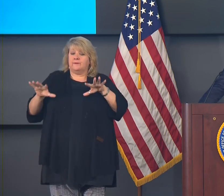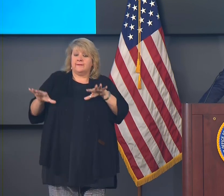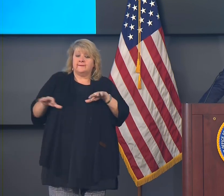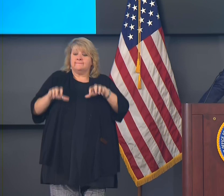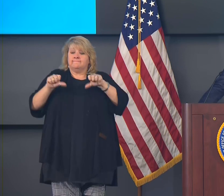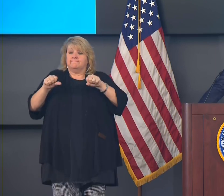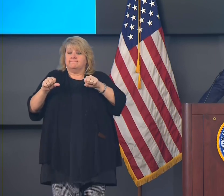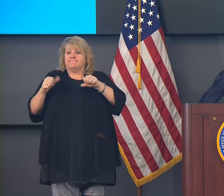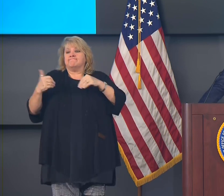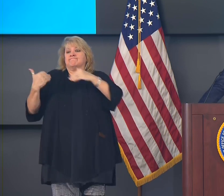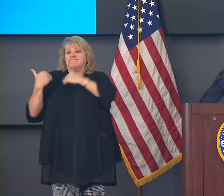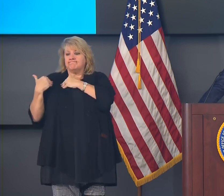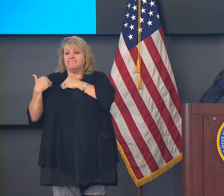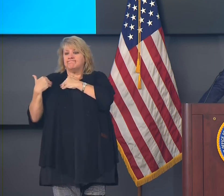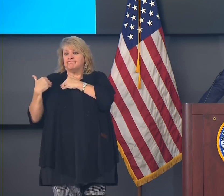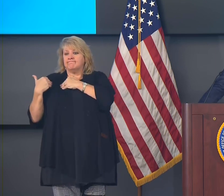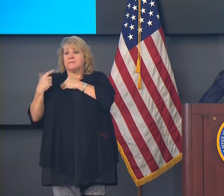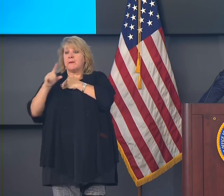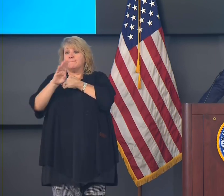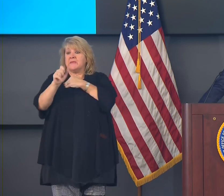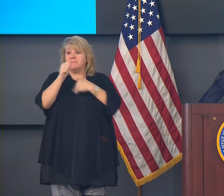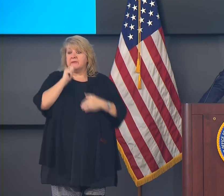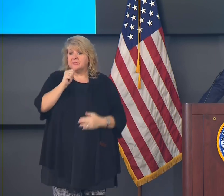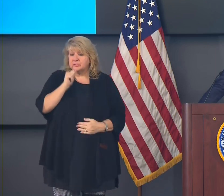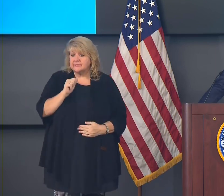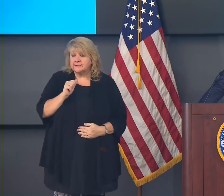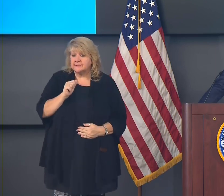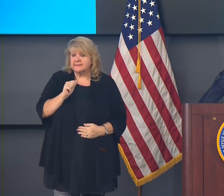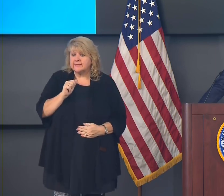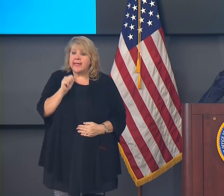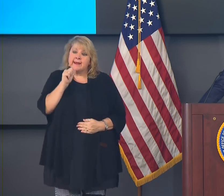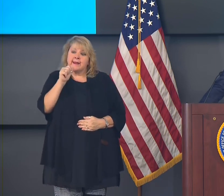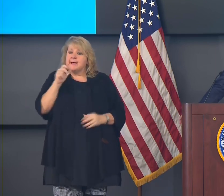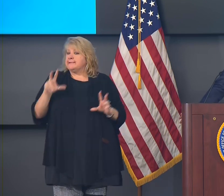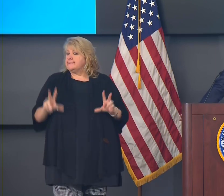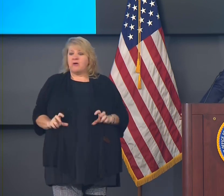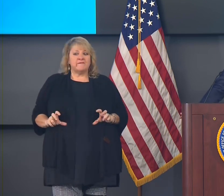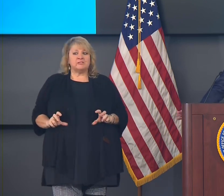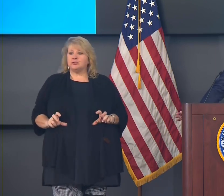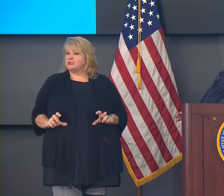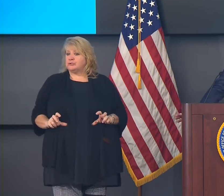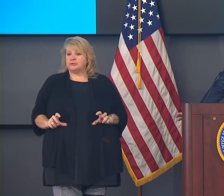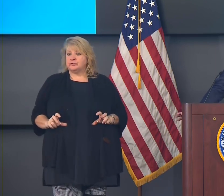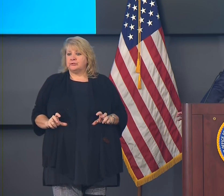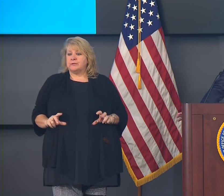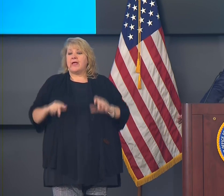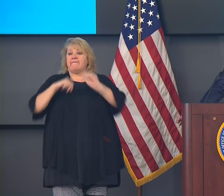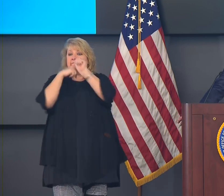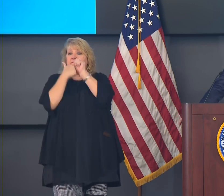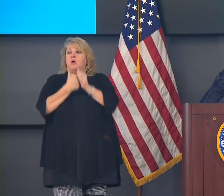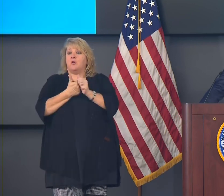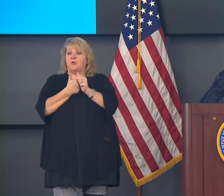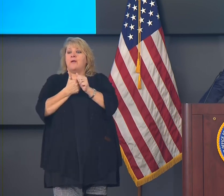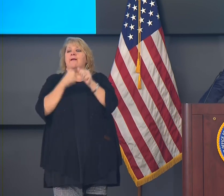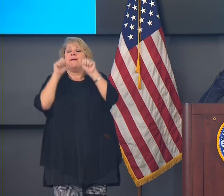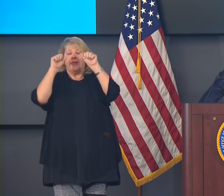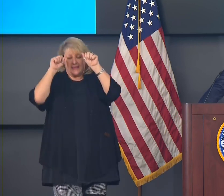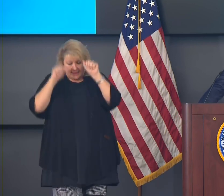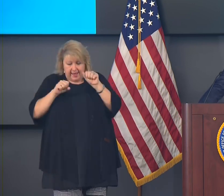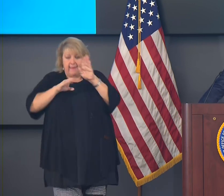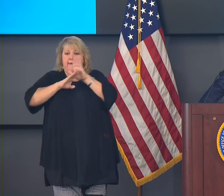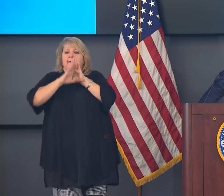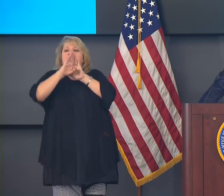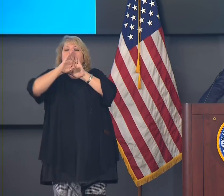patient and be selfless, and ensure compliance, that we're going to flatten the curve again. That's